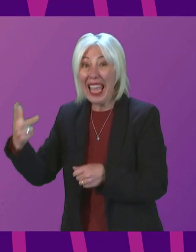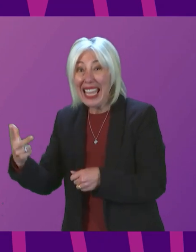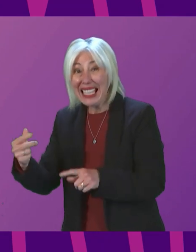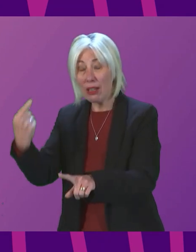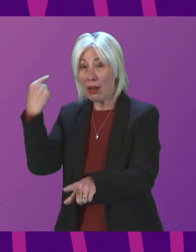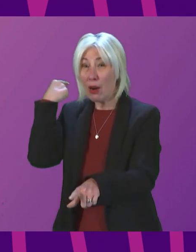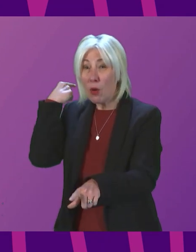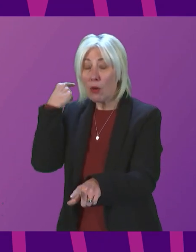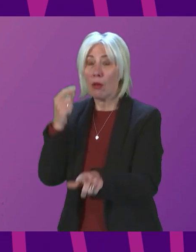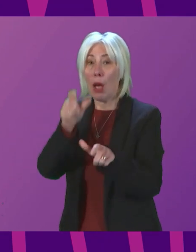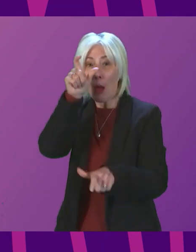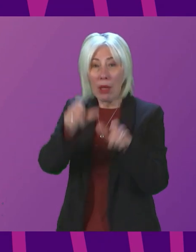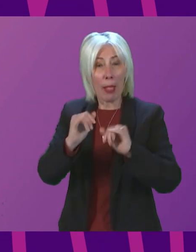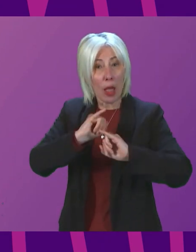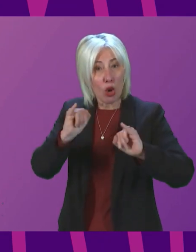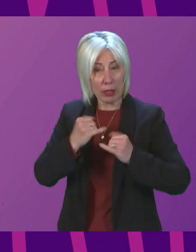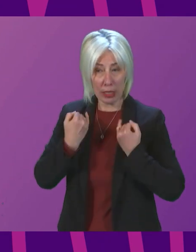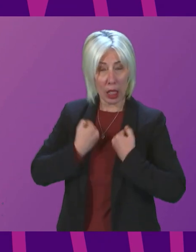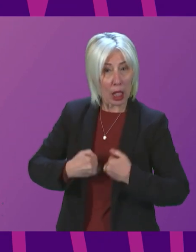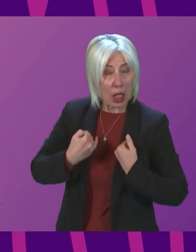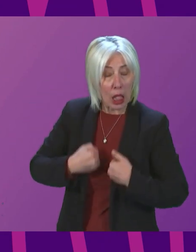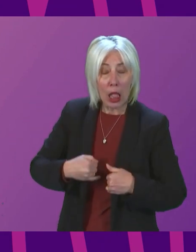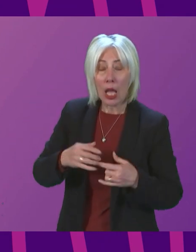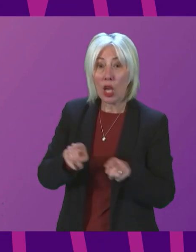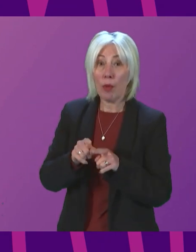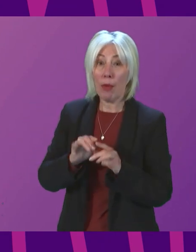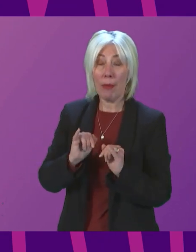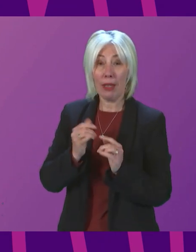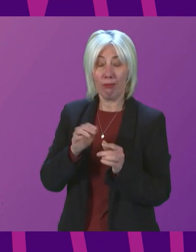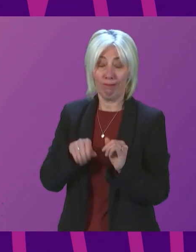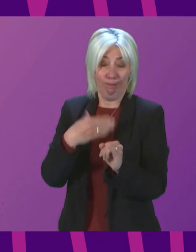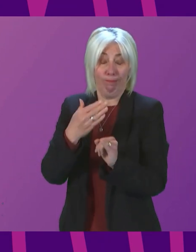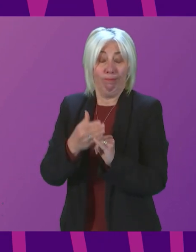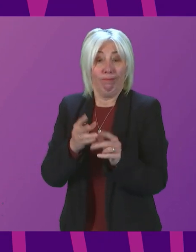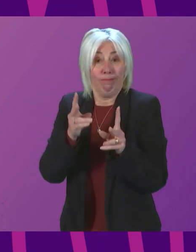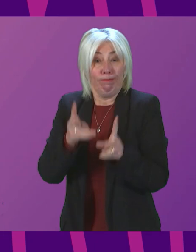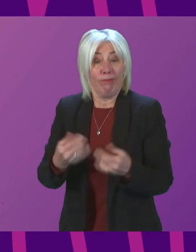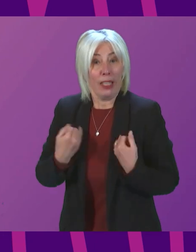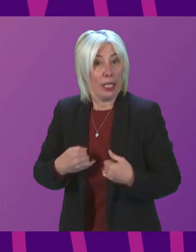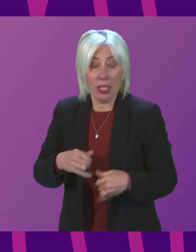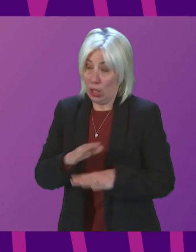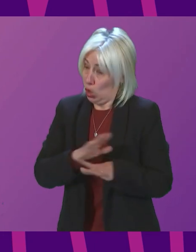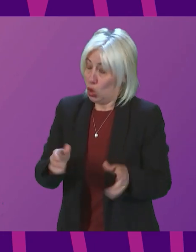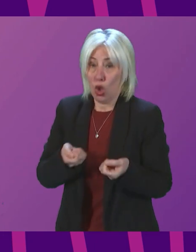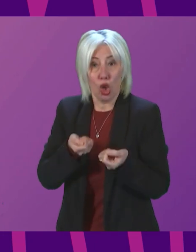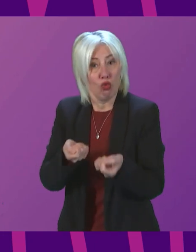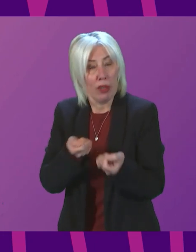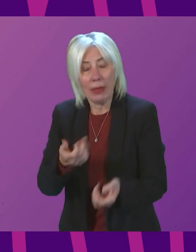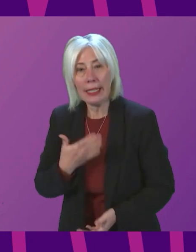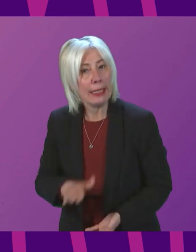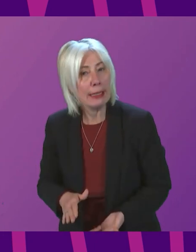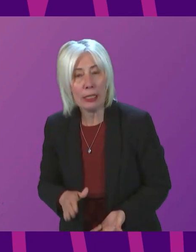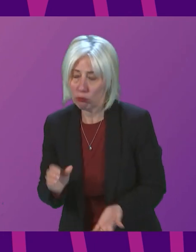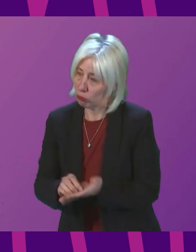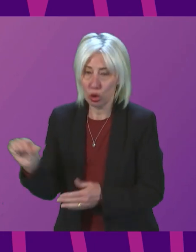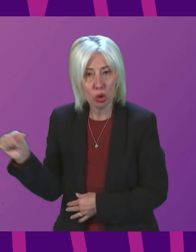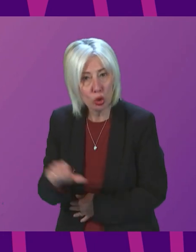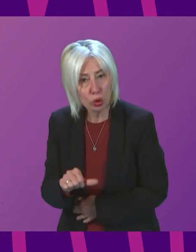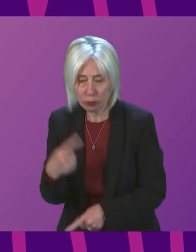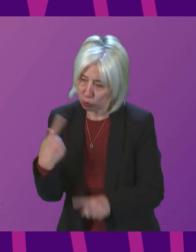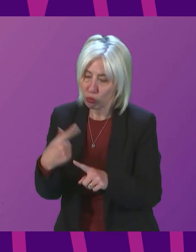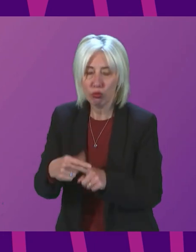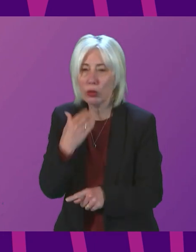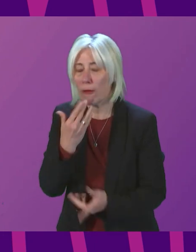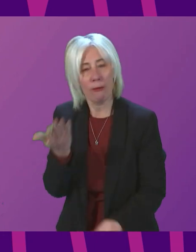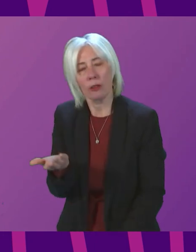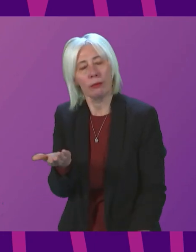People with critical conditions and others with potentially terminal illnesses are not getting the treatment they need and deserve quickly enough.